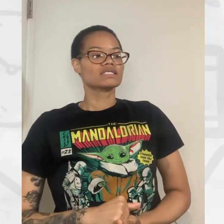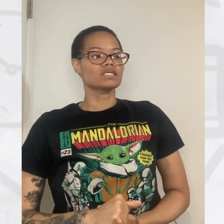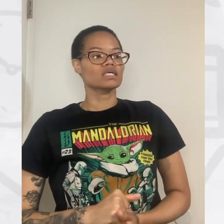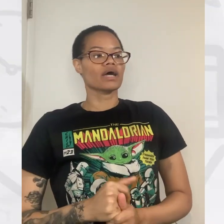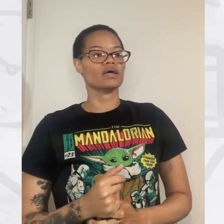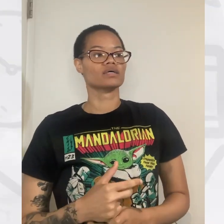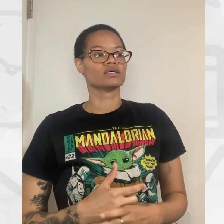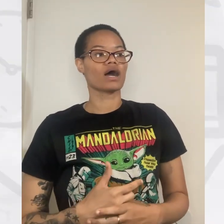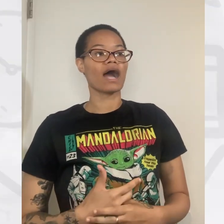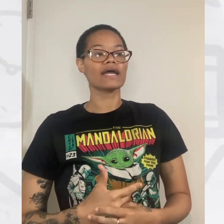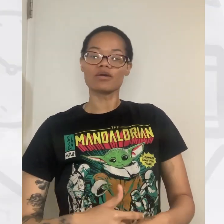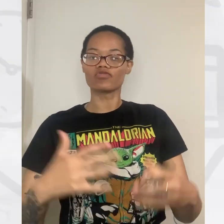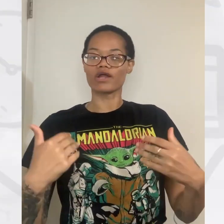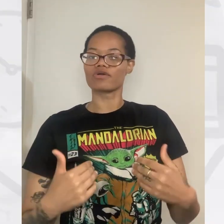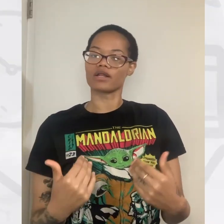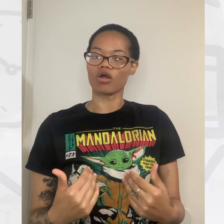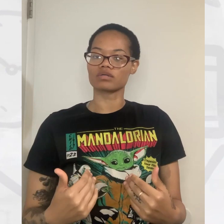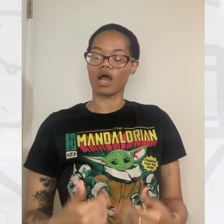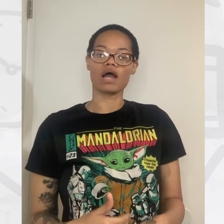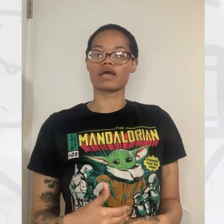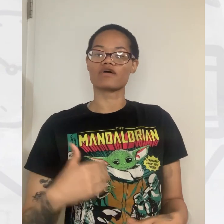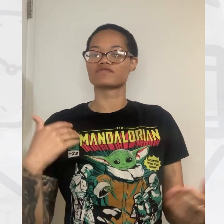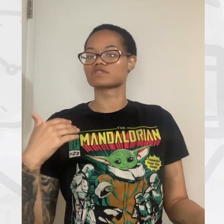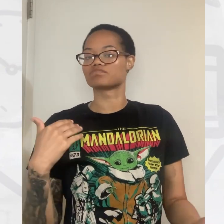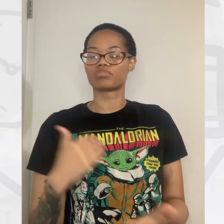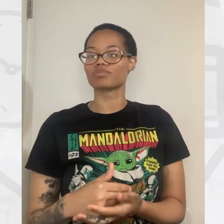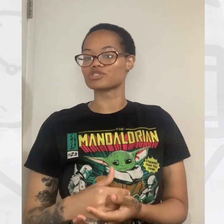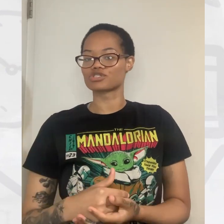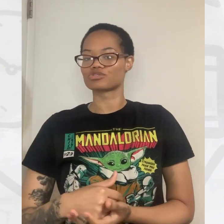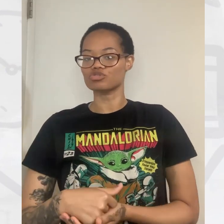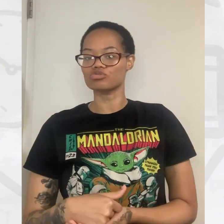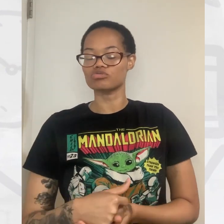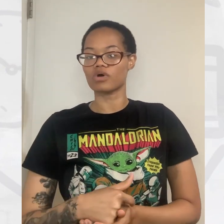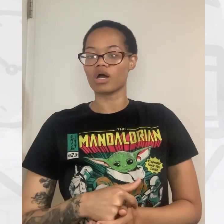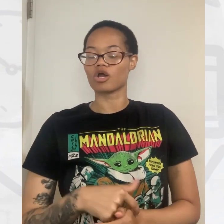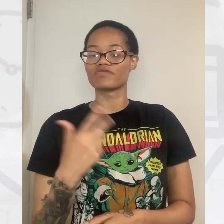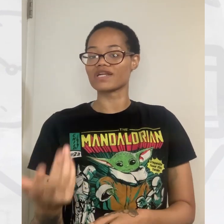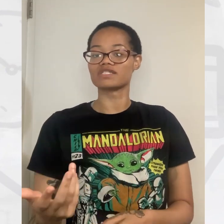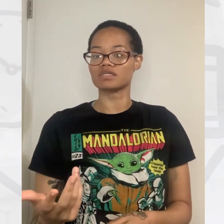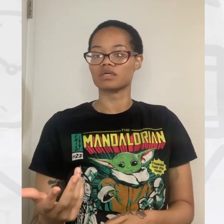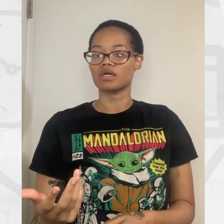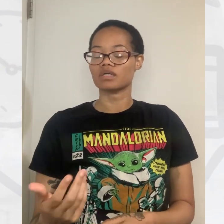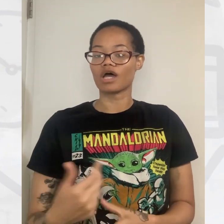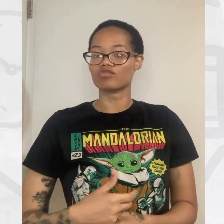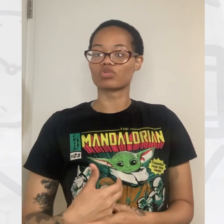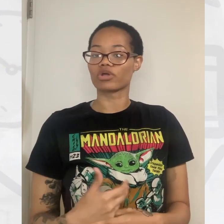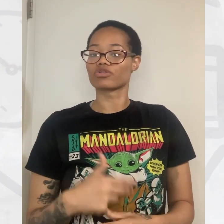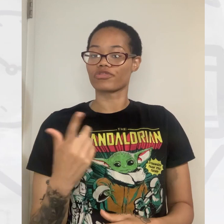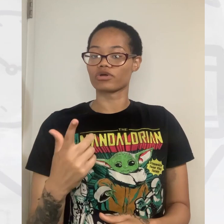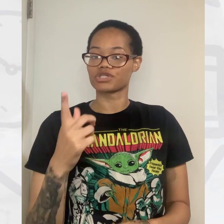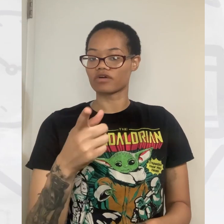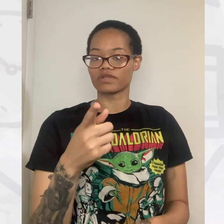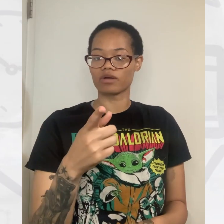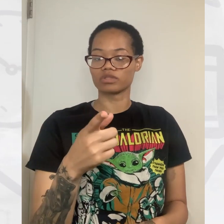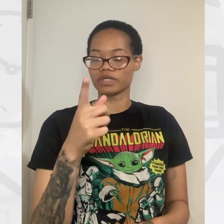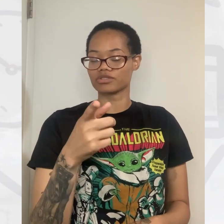Let's see, I am a writer at heart. I have published two urban fantasy novels, working on